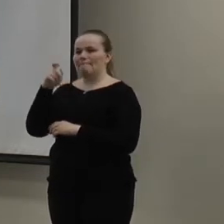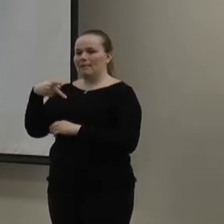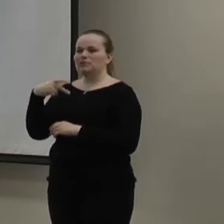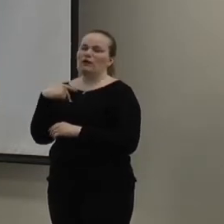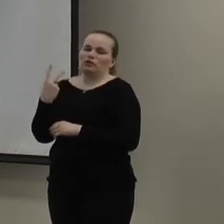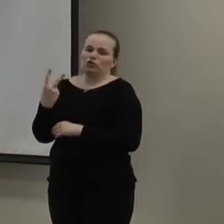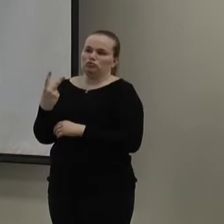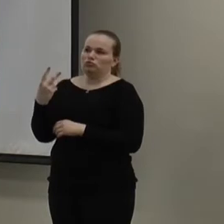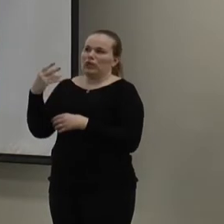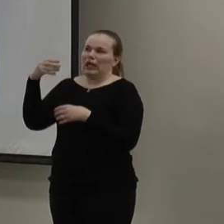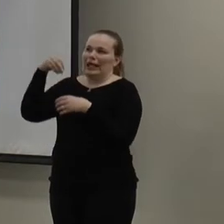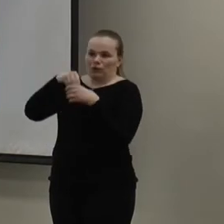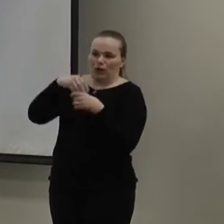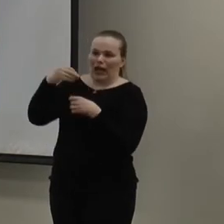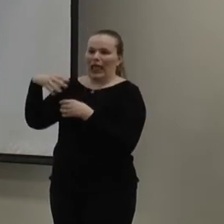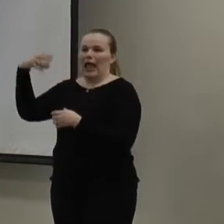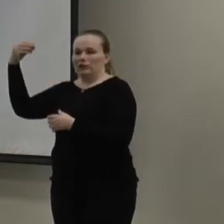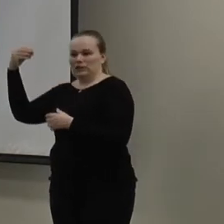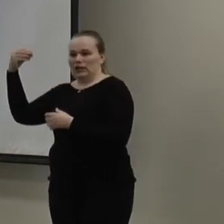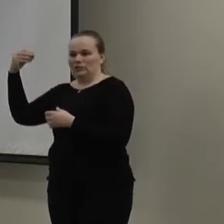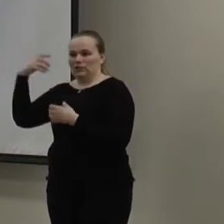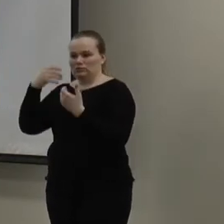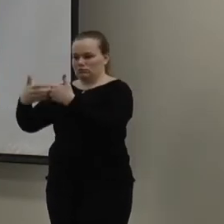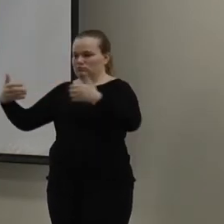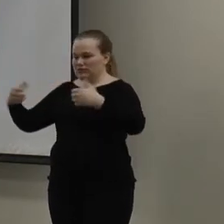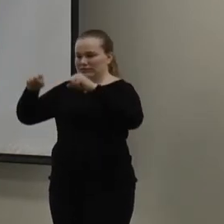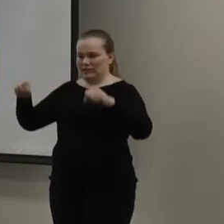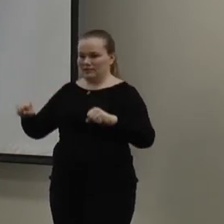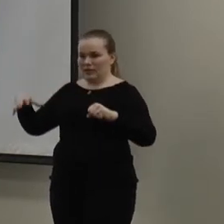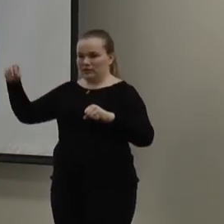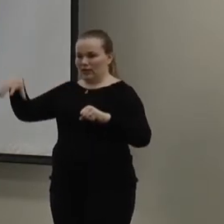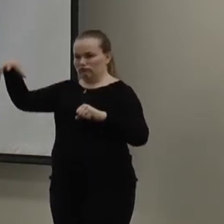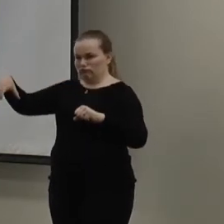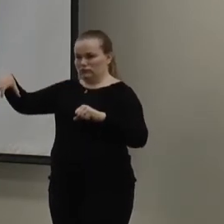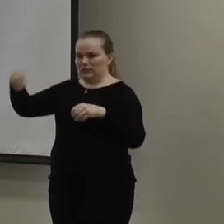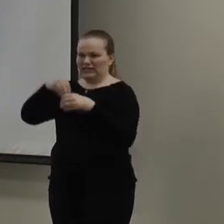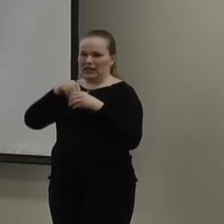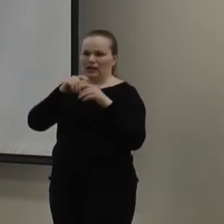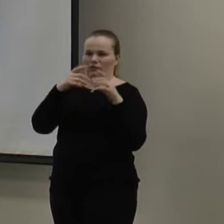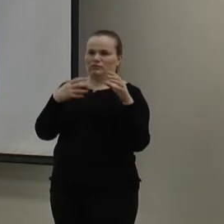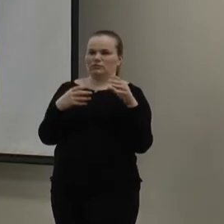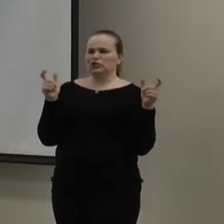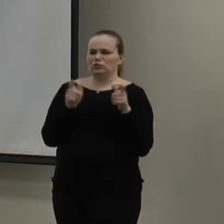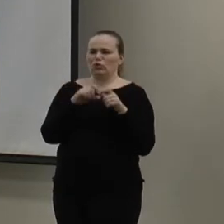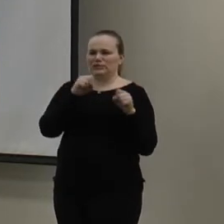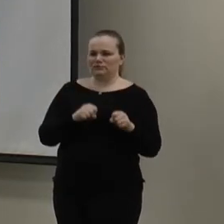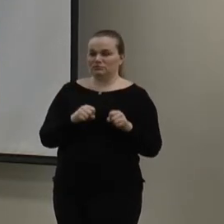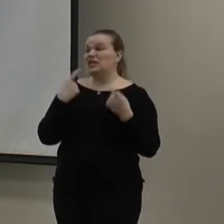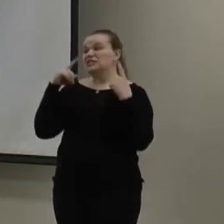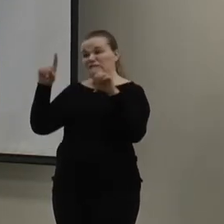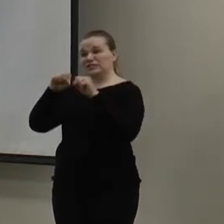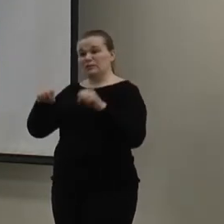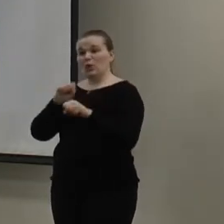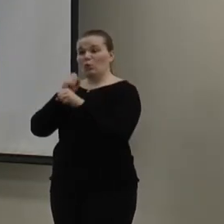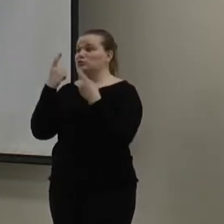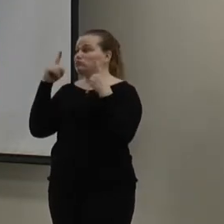two indoor and outdoor components. So, it's a split system. And it actually is a pretty efficient system. It works well